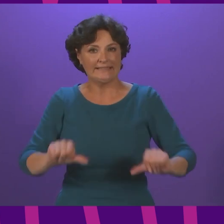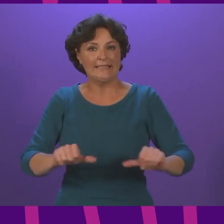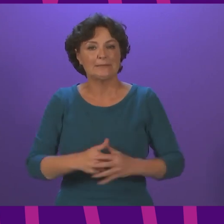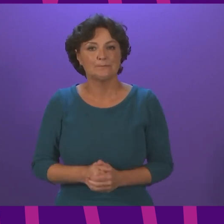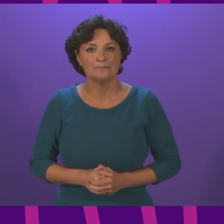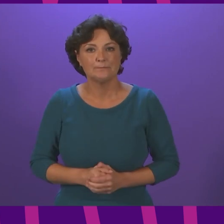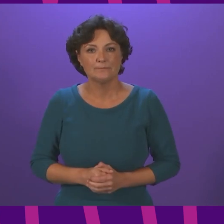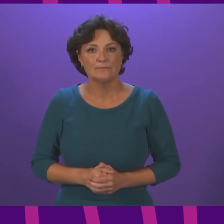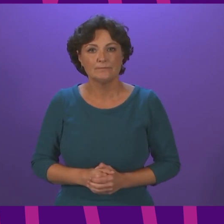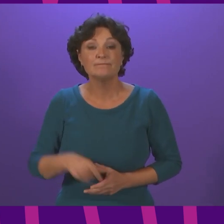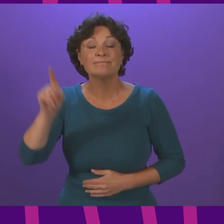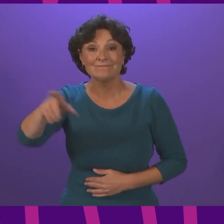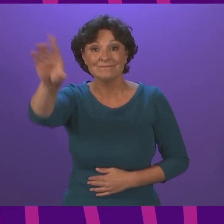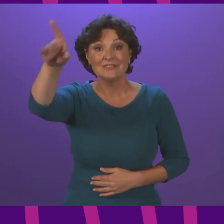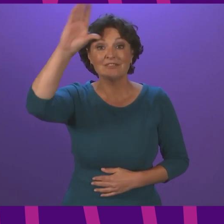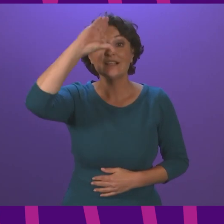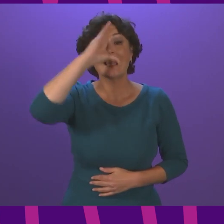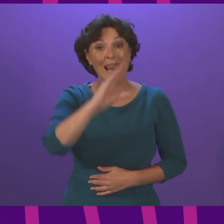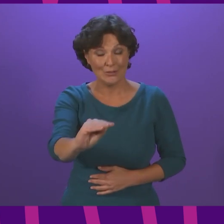Thank you